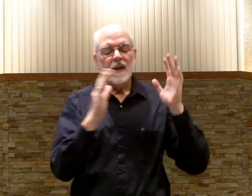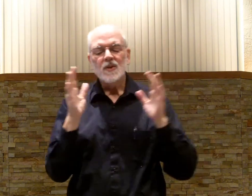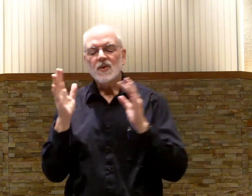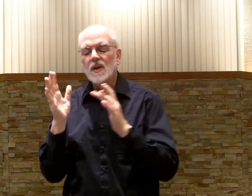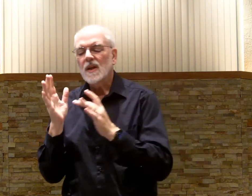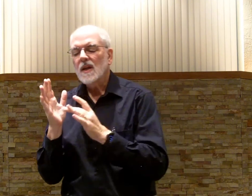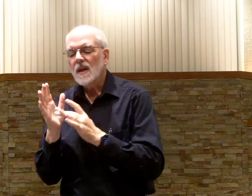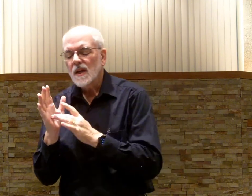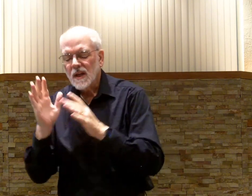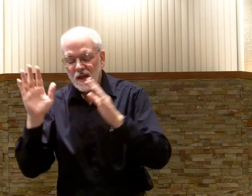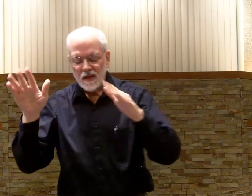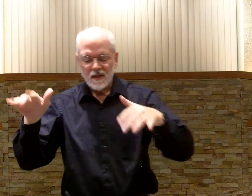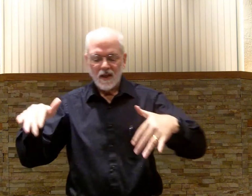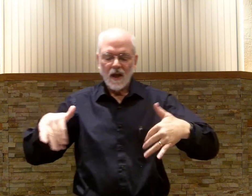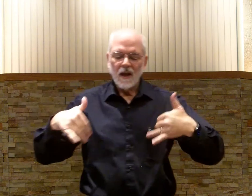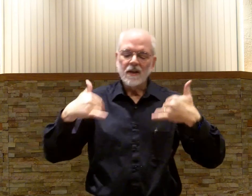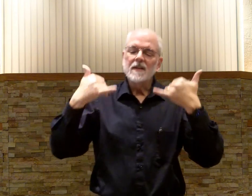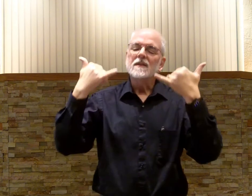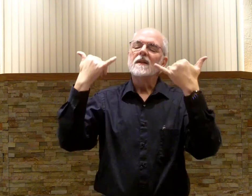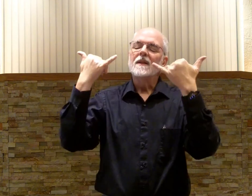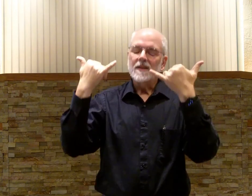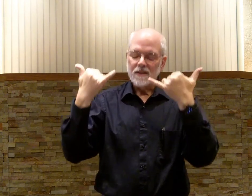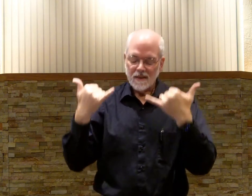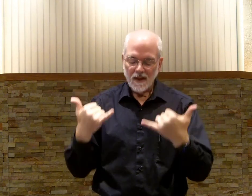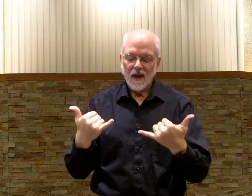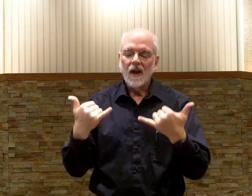Jesus tis now